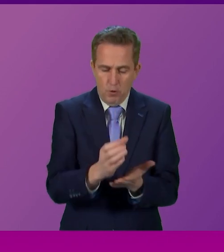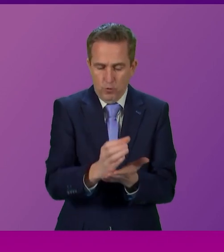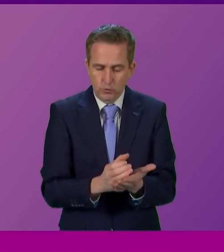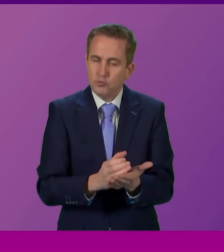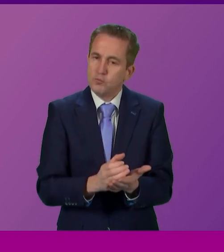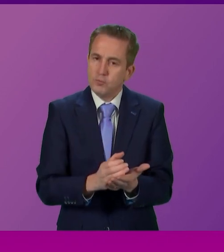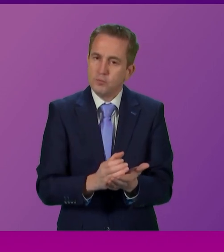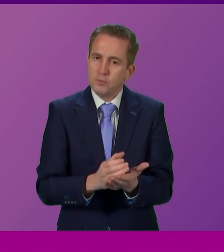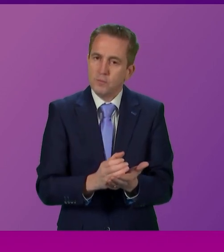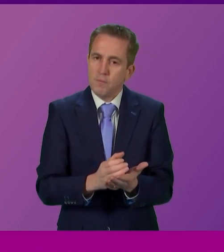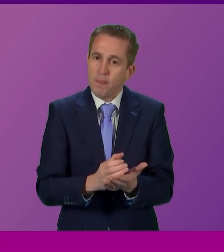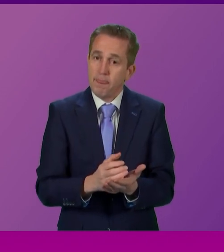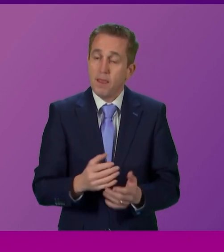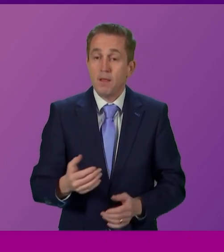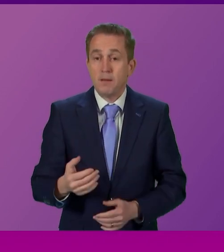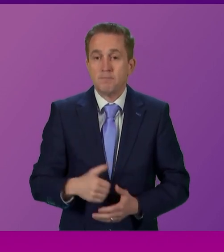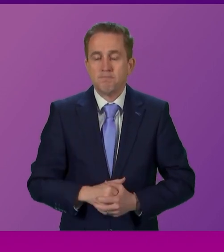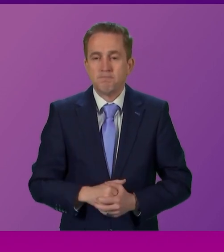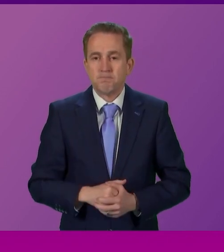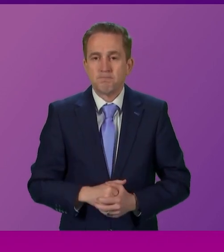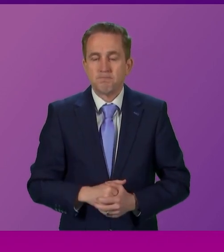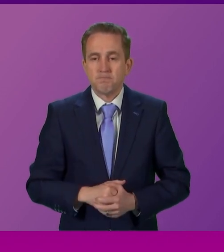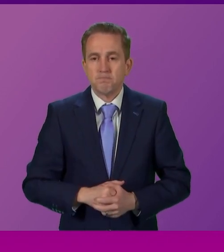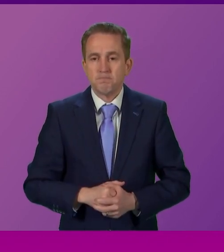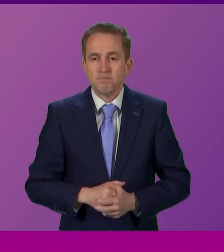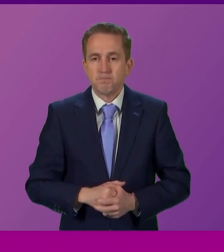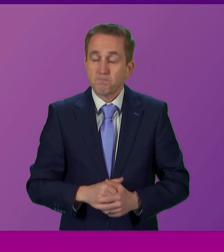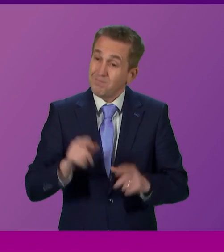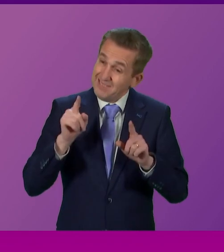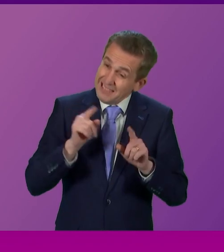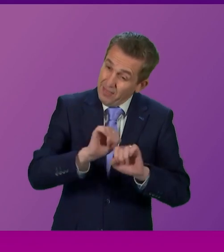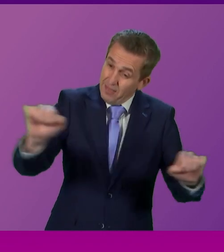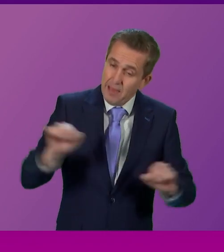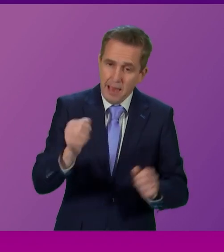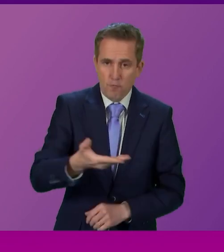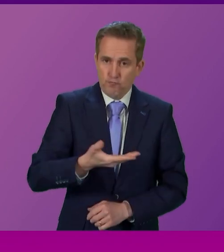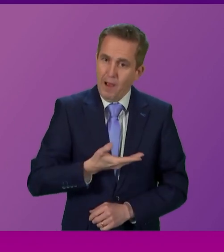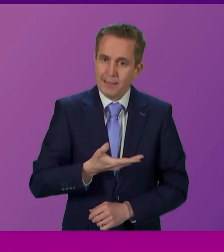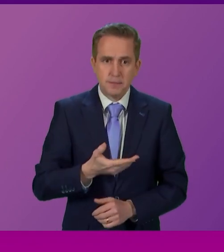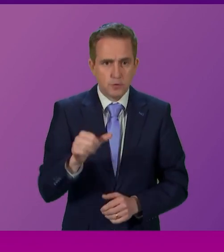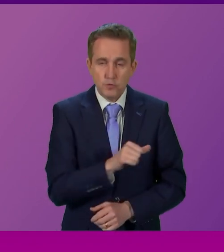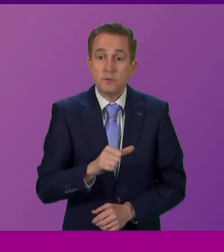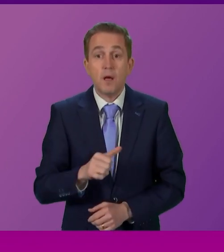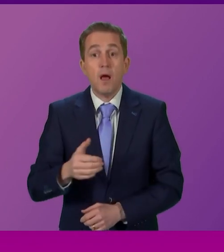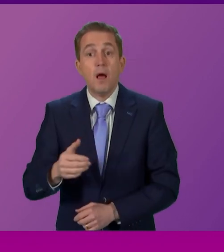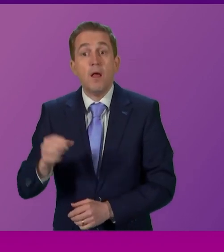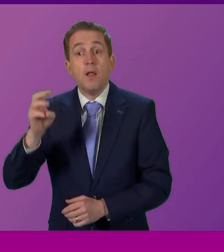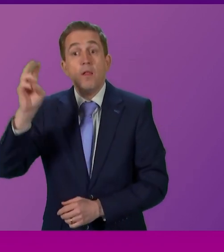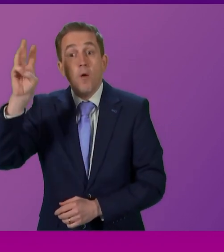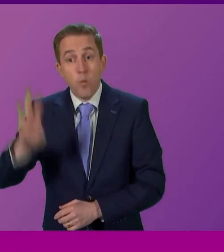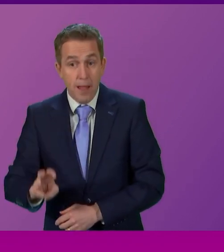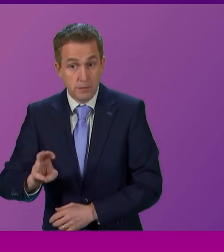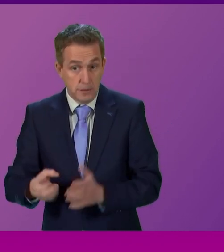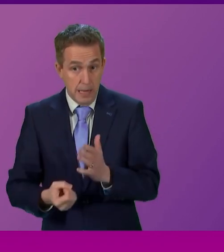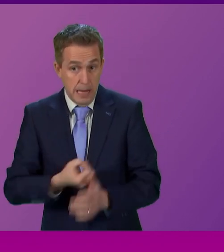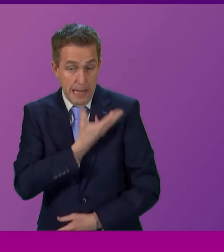to be accepted across the political spectrum. A right that the Labour Government in Wales accepts. It says,